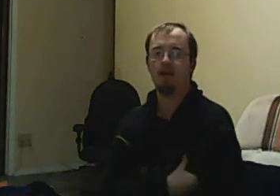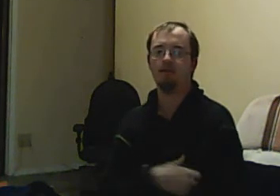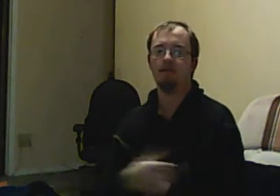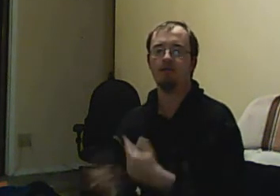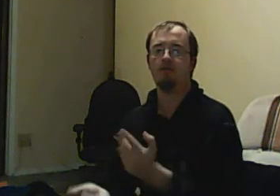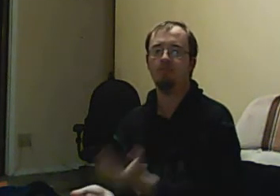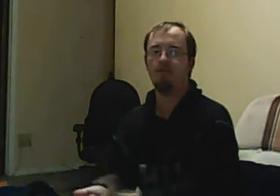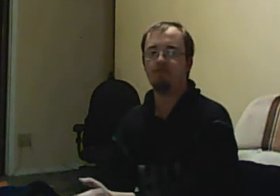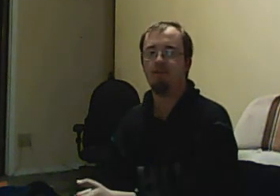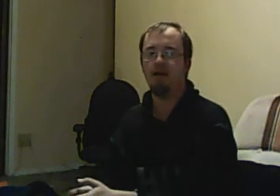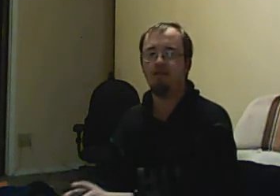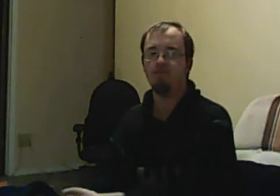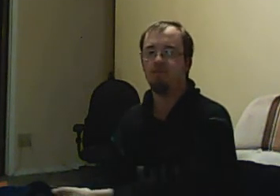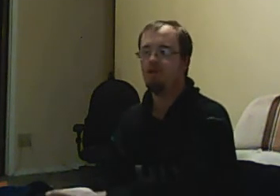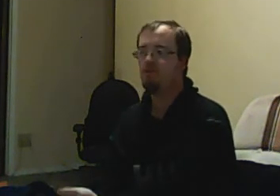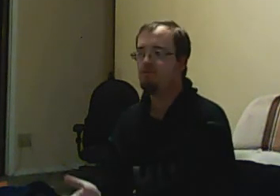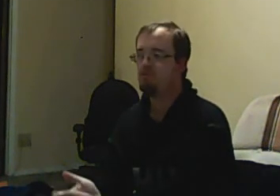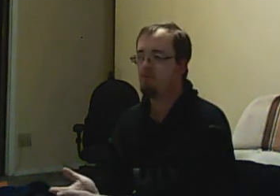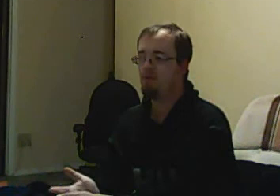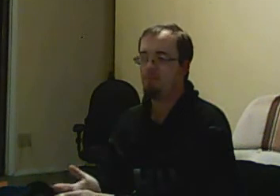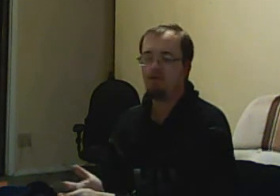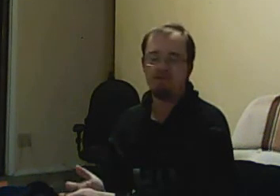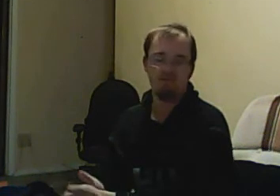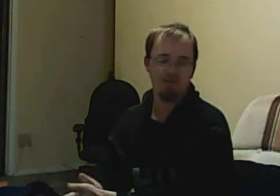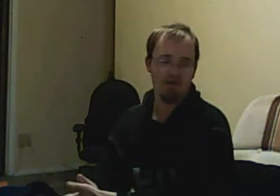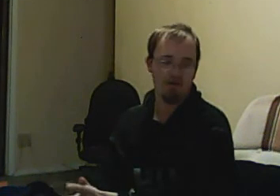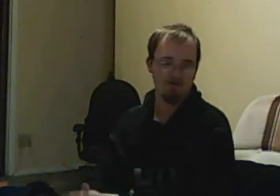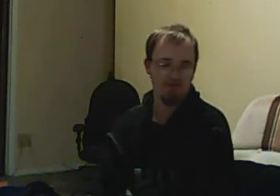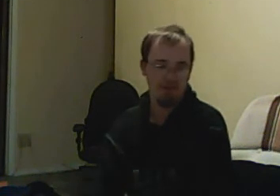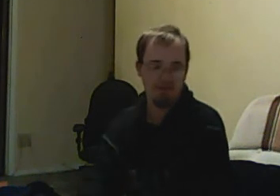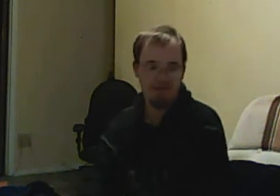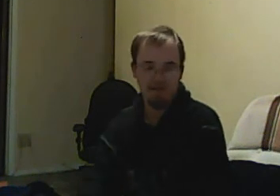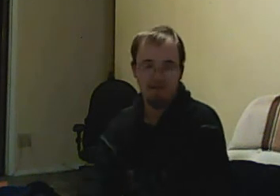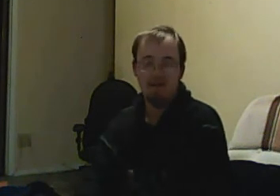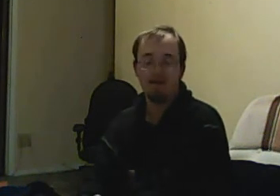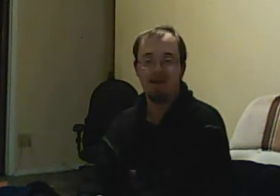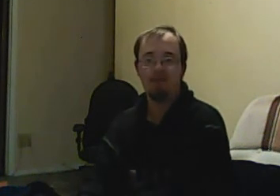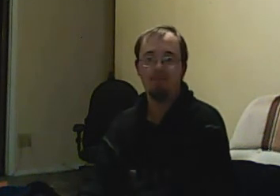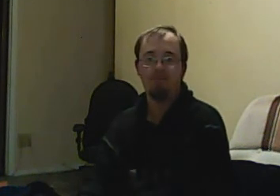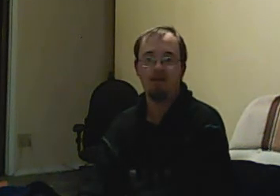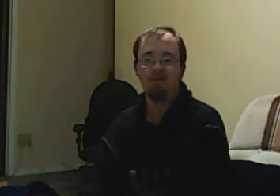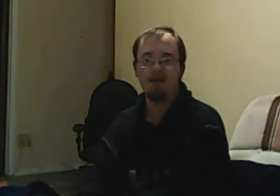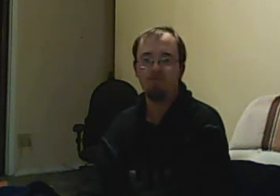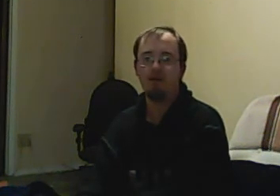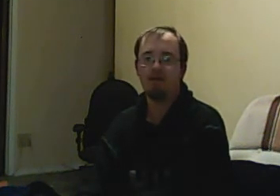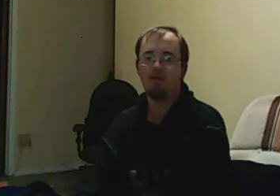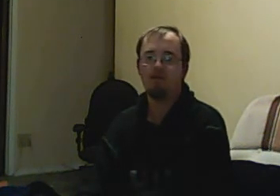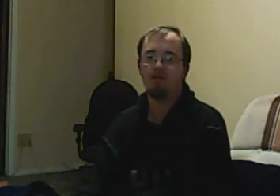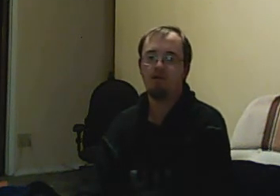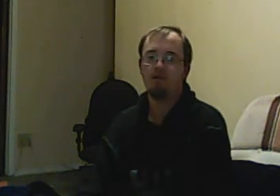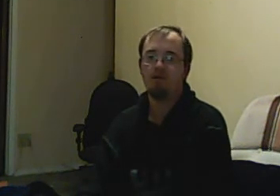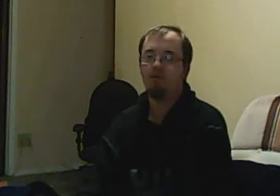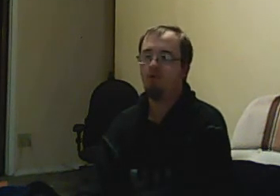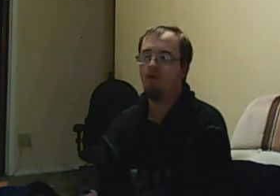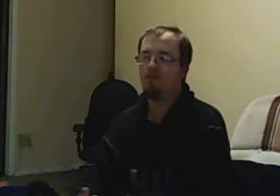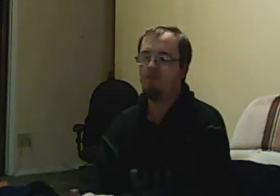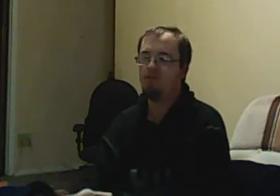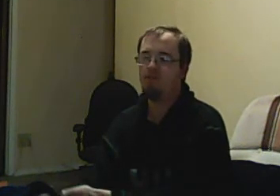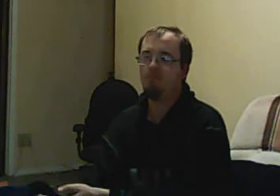analytical with how the Rick Murray shooting timeline came. Not a vampire's role is basically